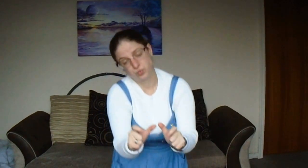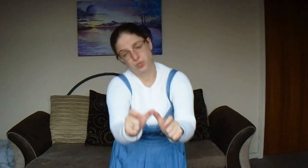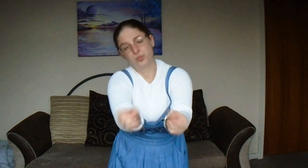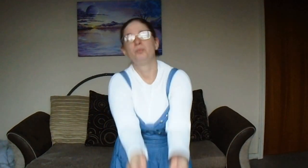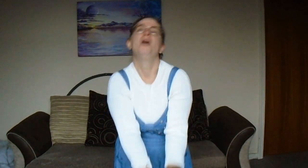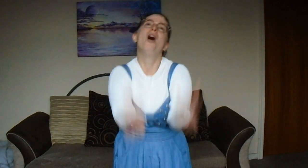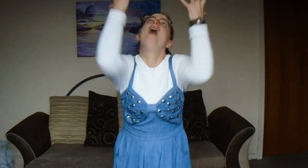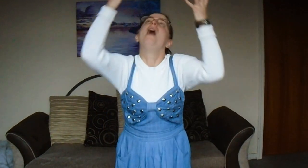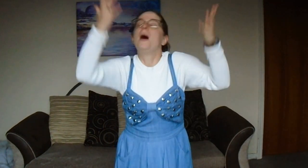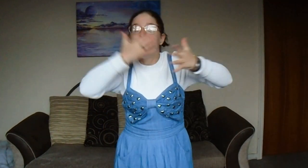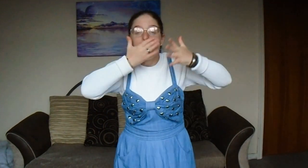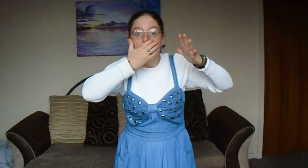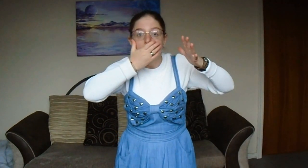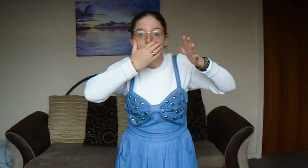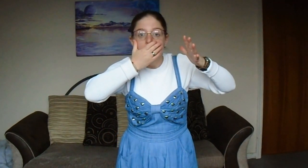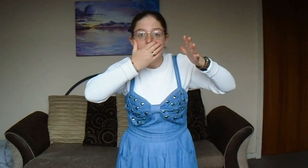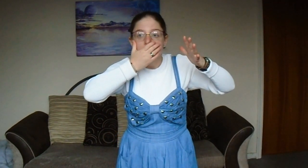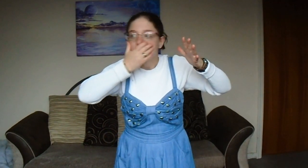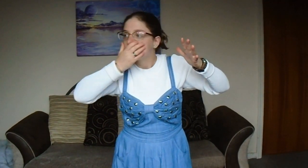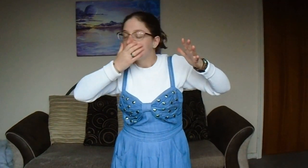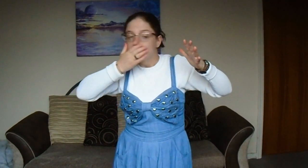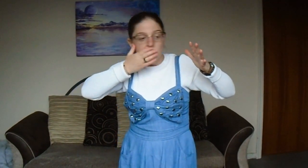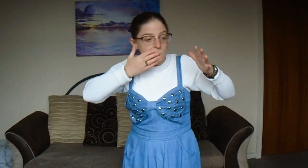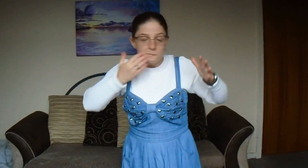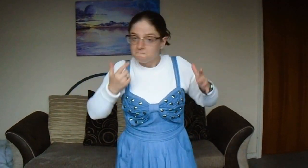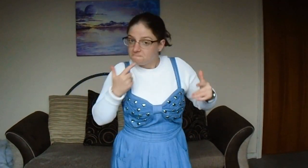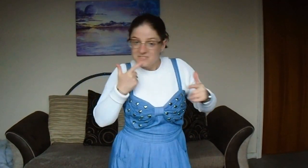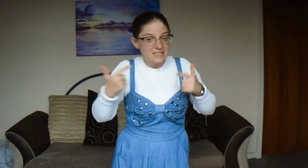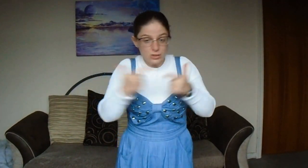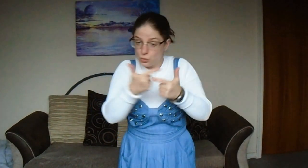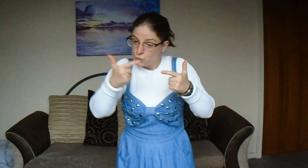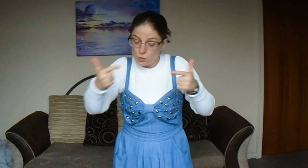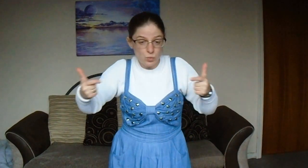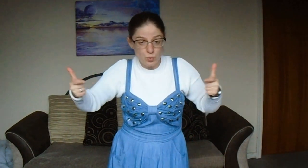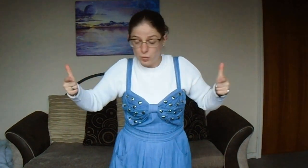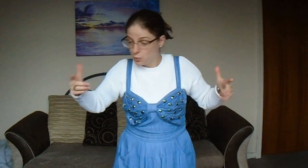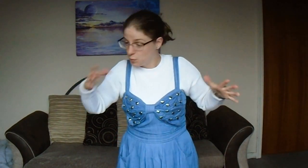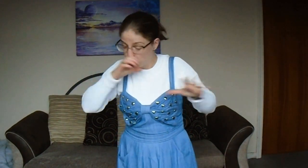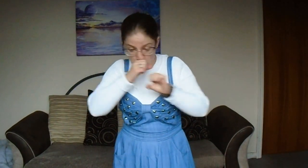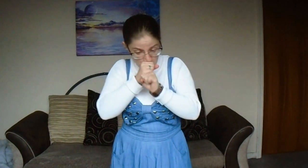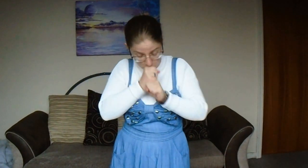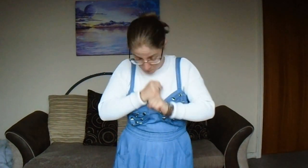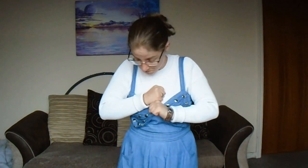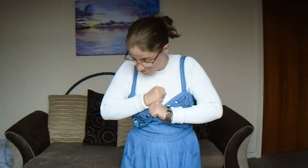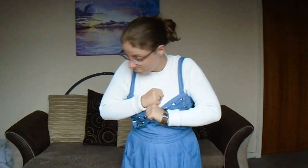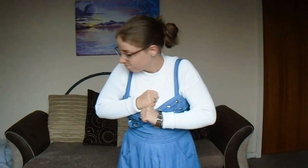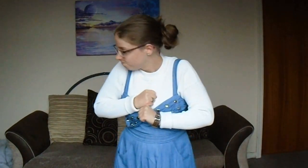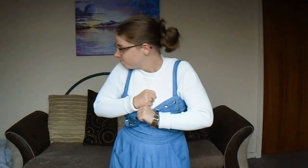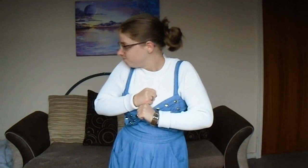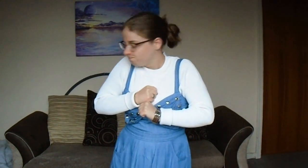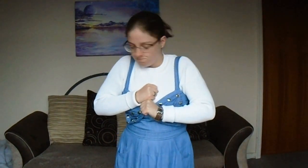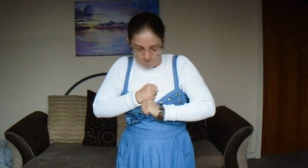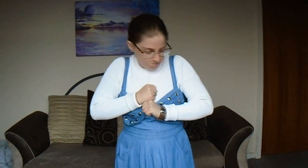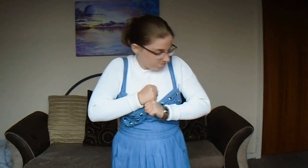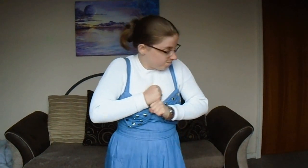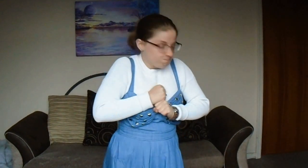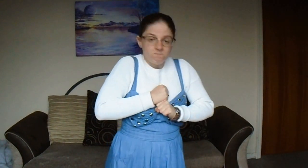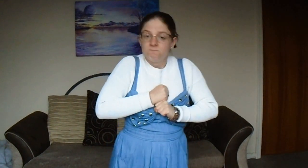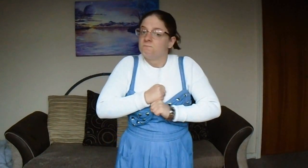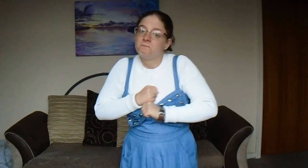it I don't know I said too much I haven't